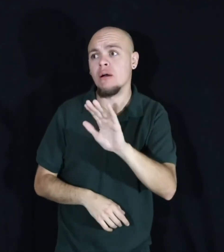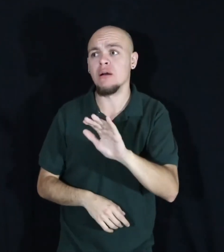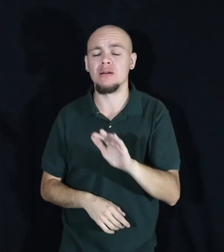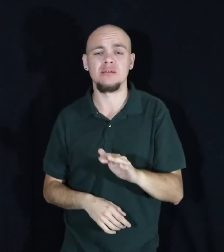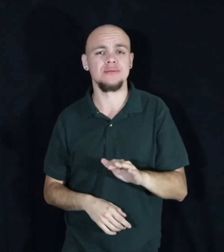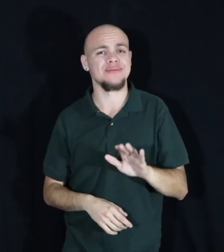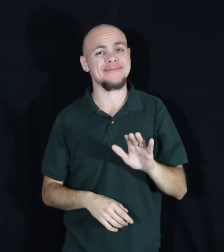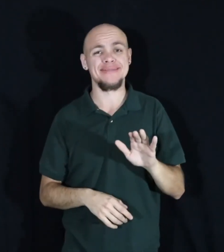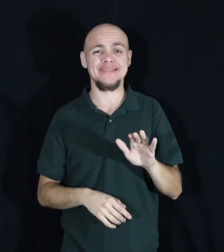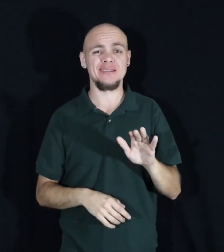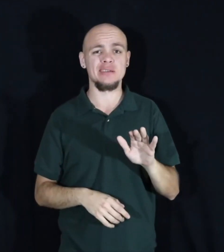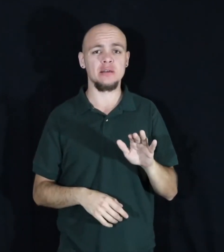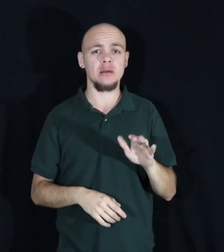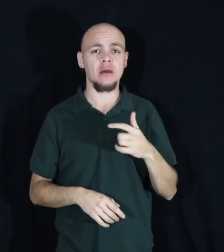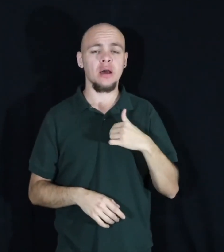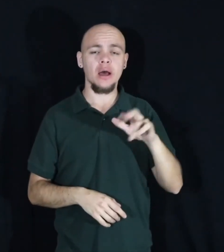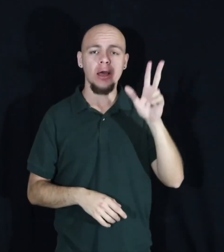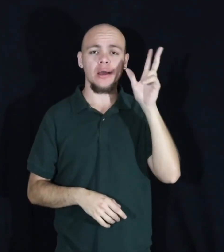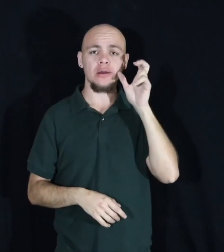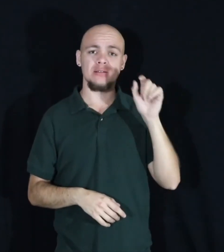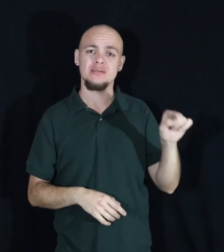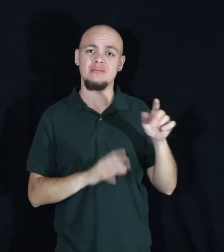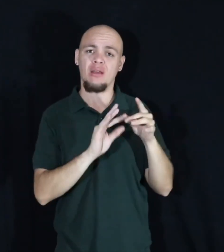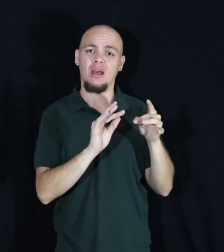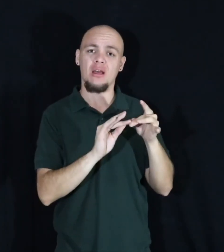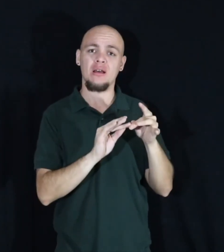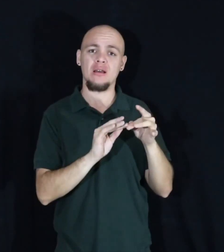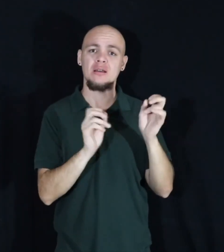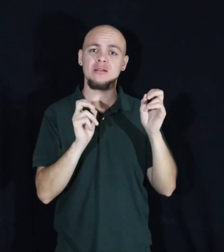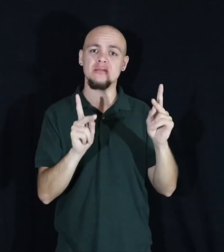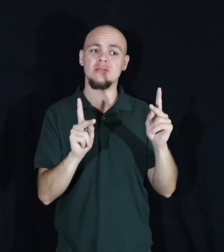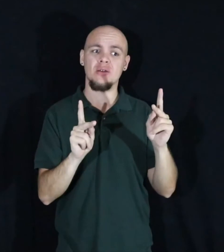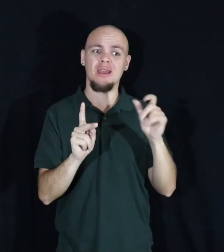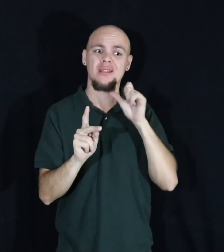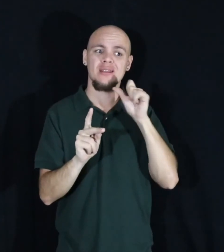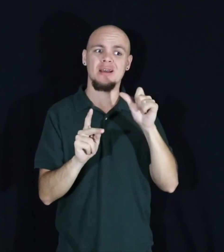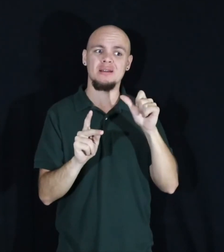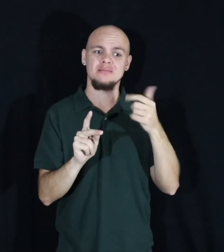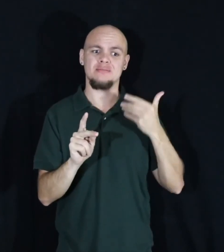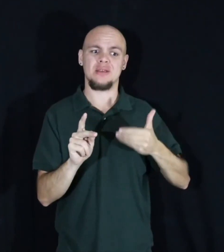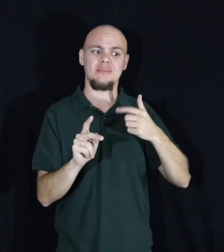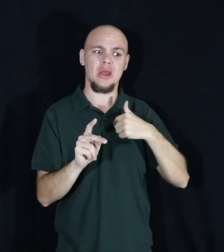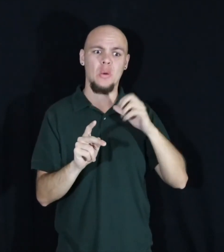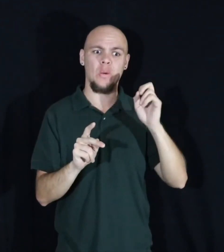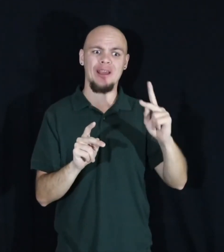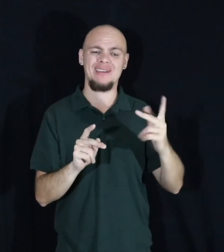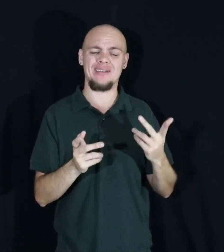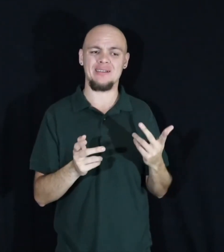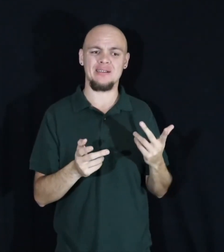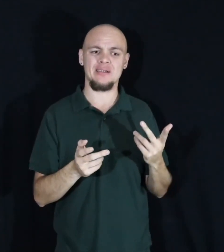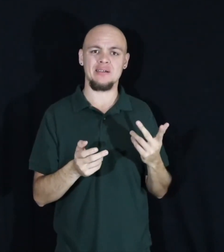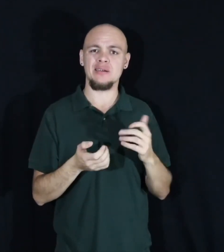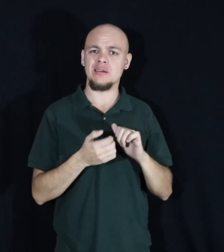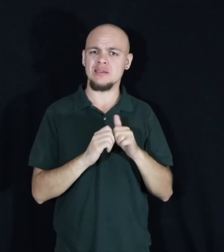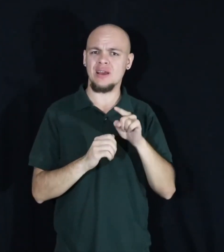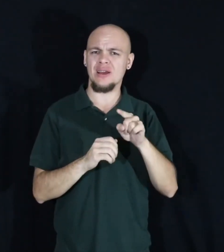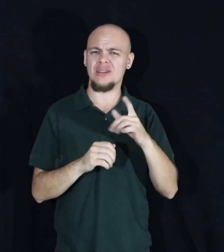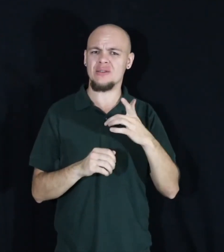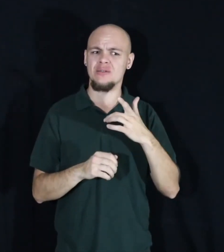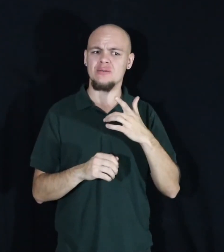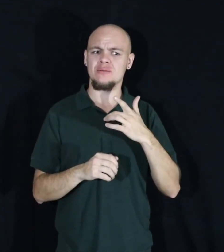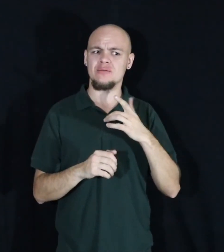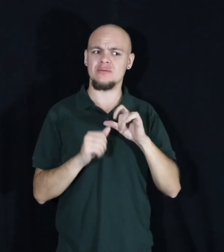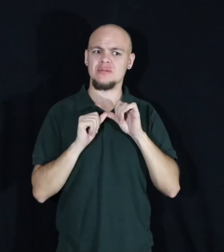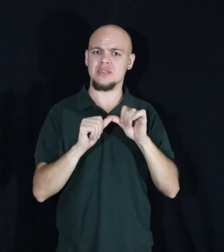I heard him say that it was okay not to be okay. So how do you stay afloat?